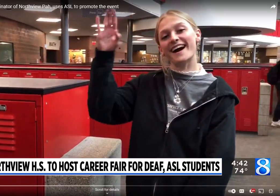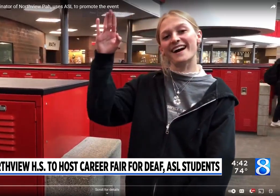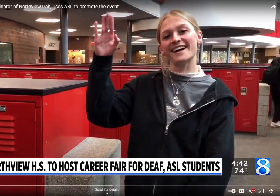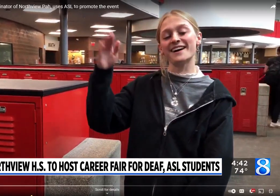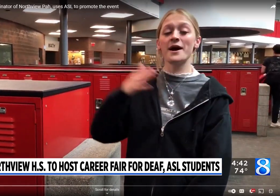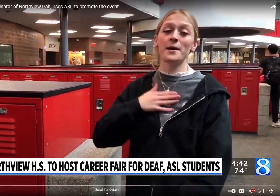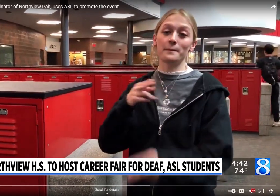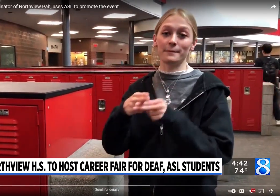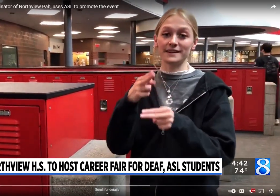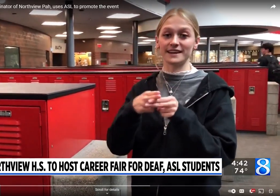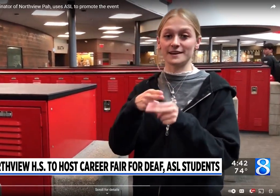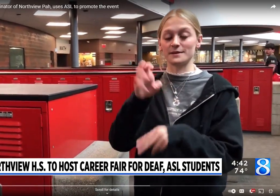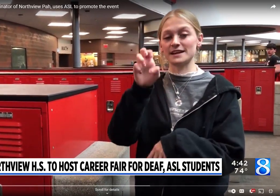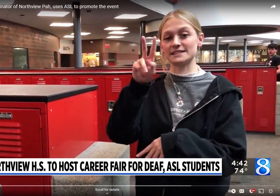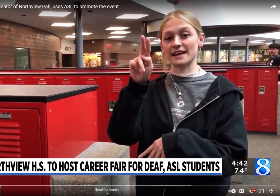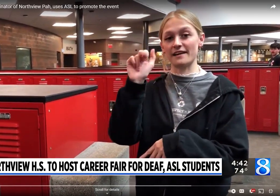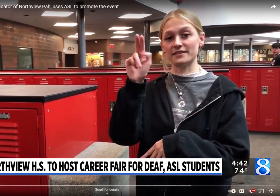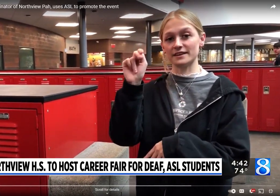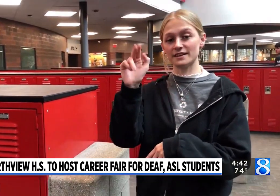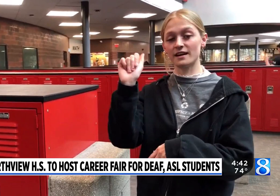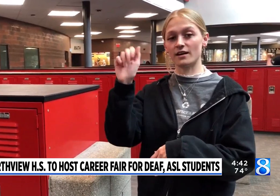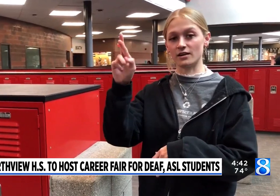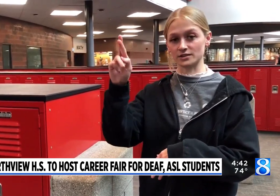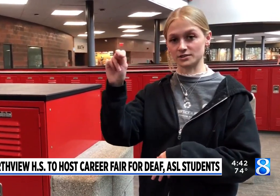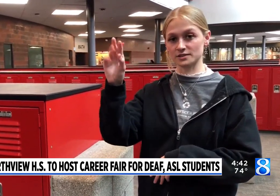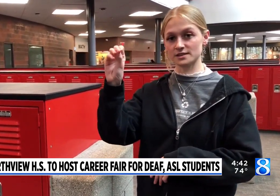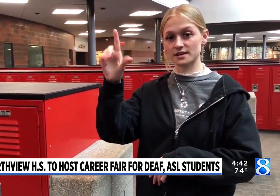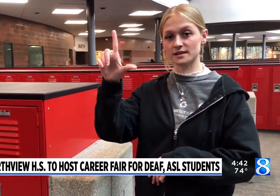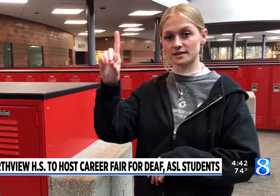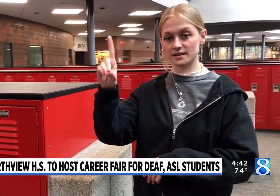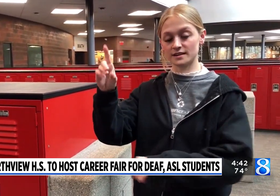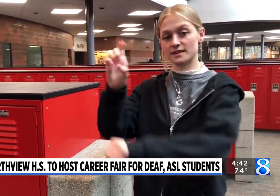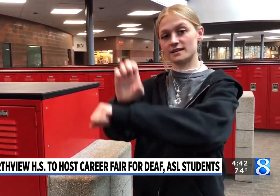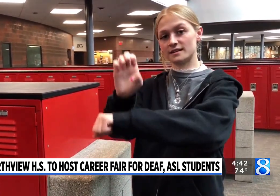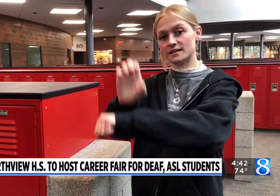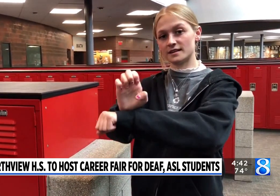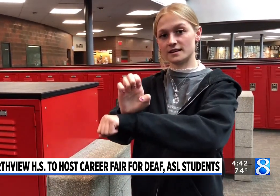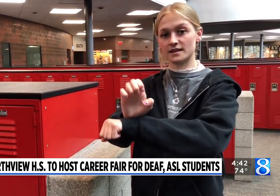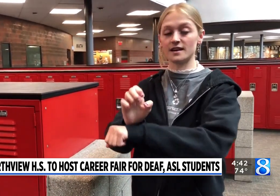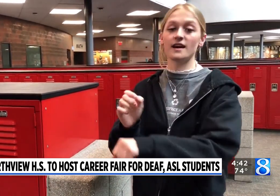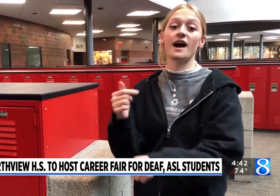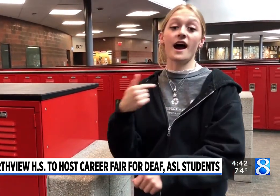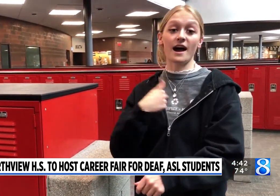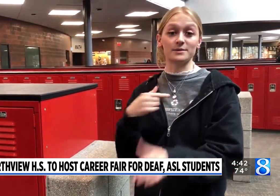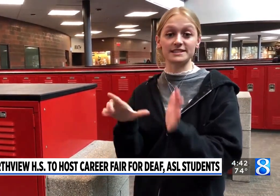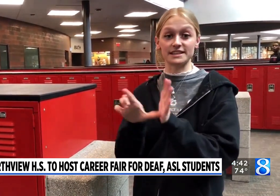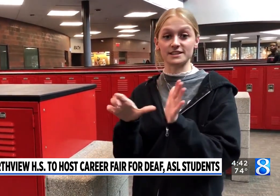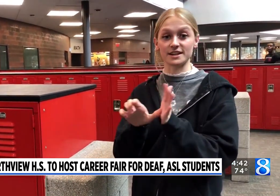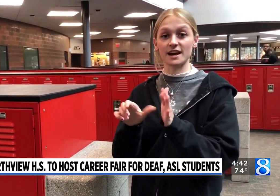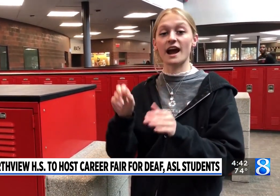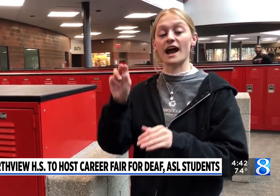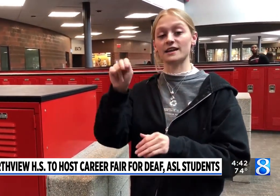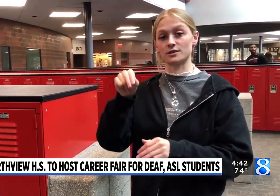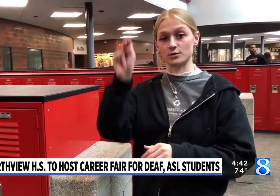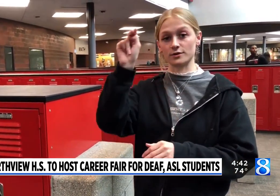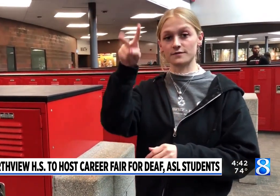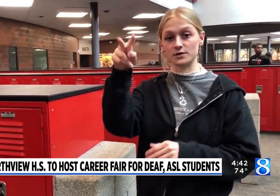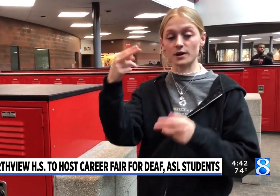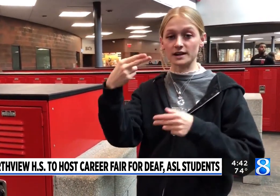as we can. Yeah. Well, this sounds great. It's like bringing the community together with the deaf community. Tell us a little bit about that. So